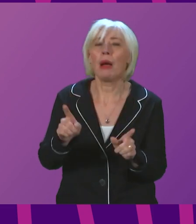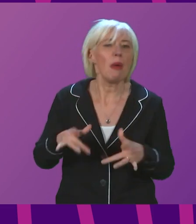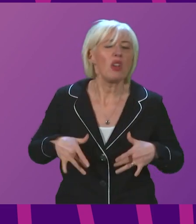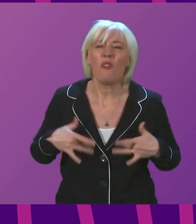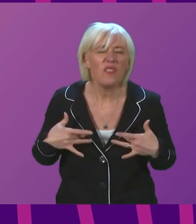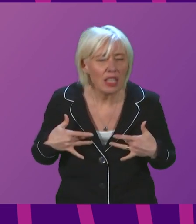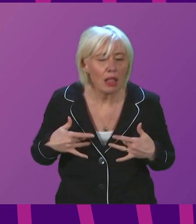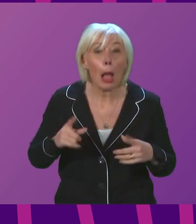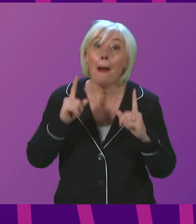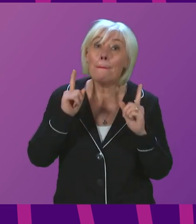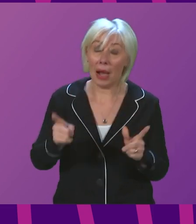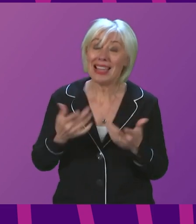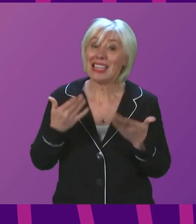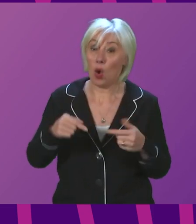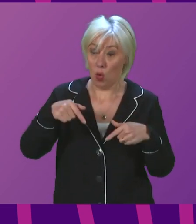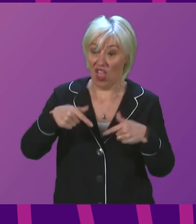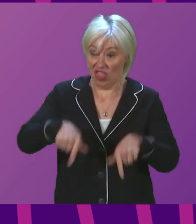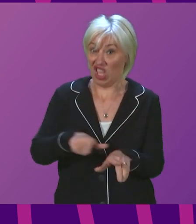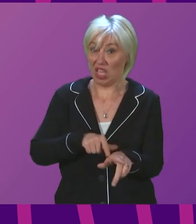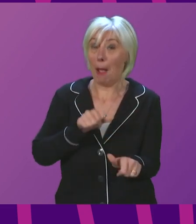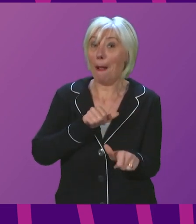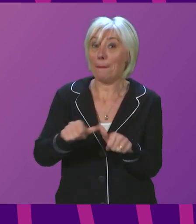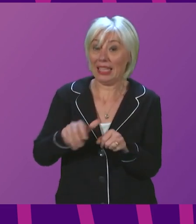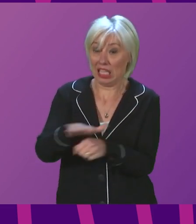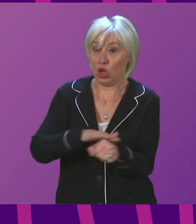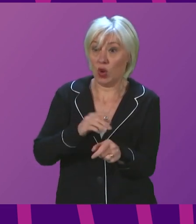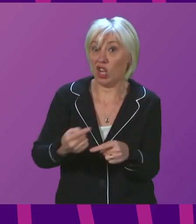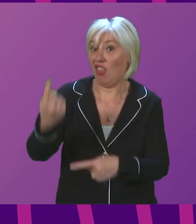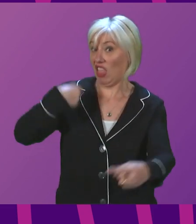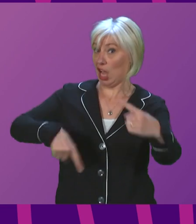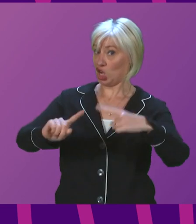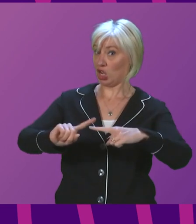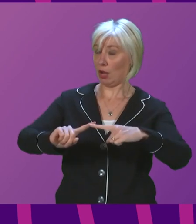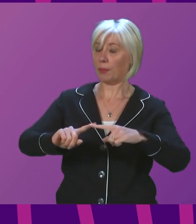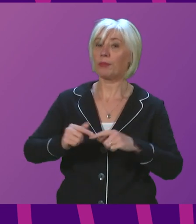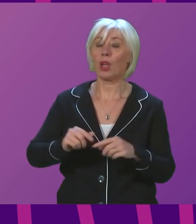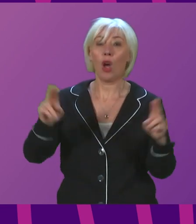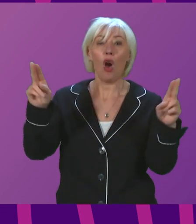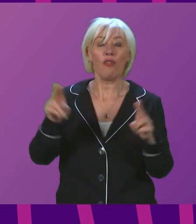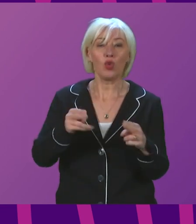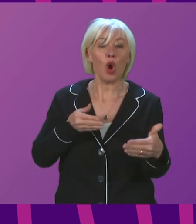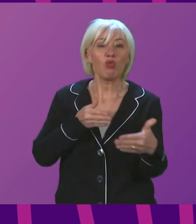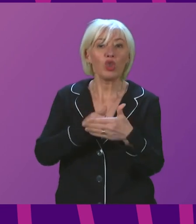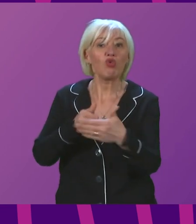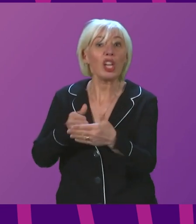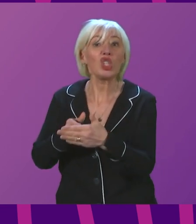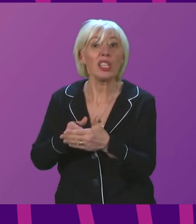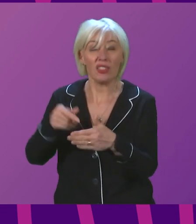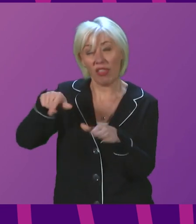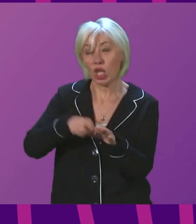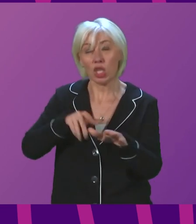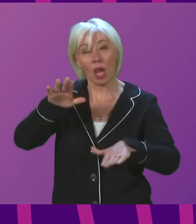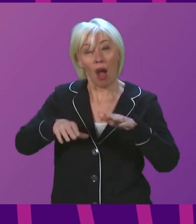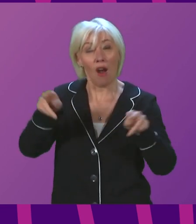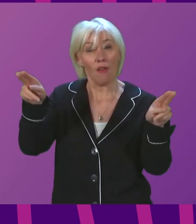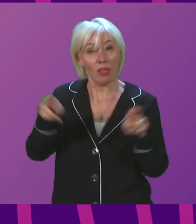feel like it, we are in a much stronger position than last year. We have had far fewer restrictions in place for much of this year